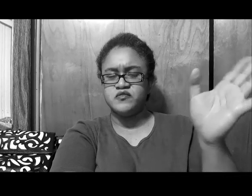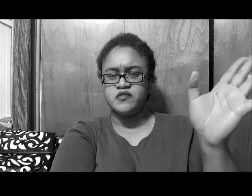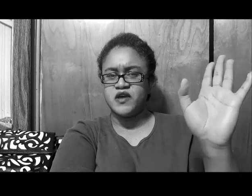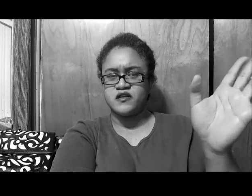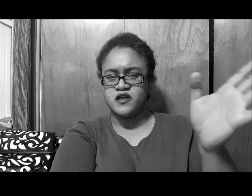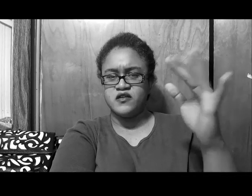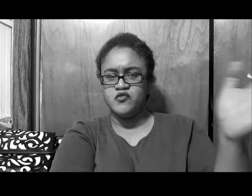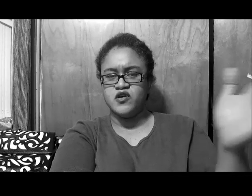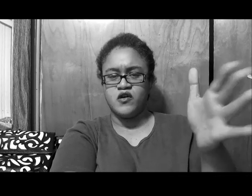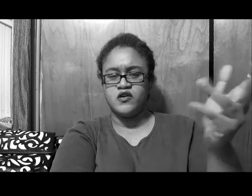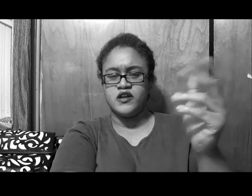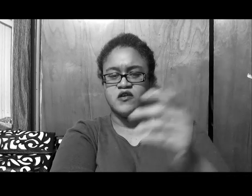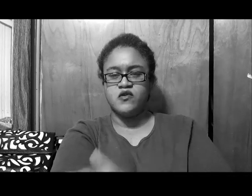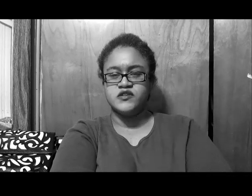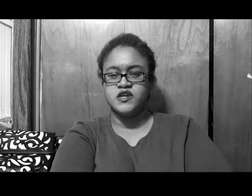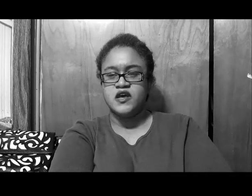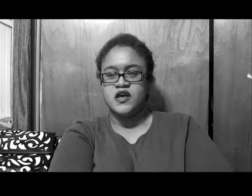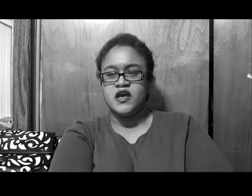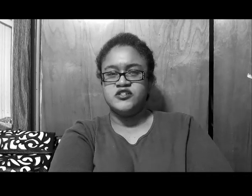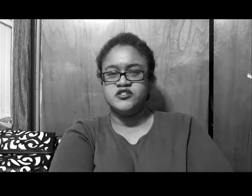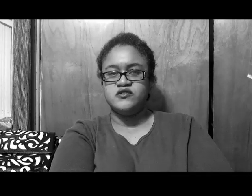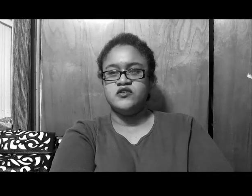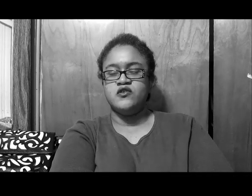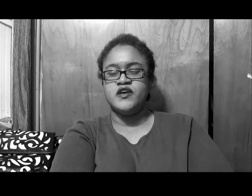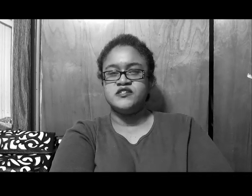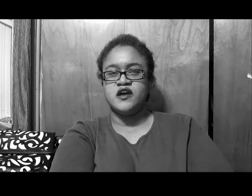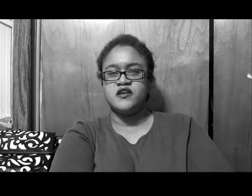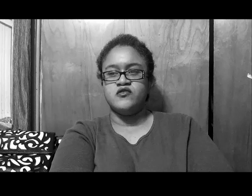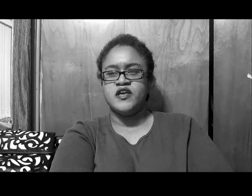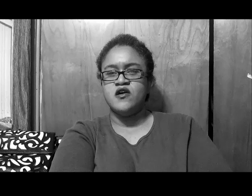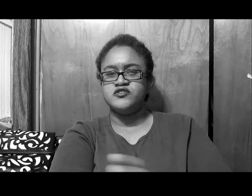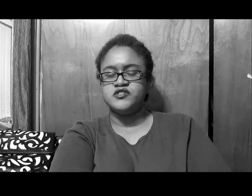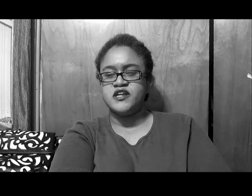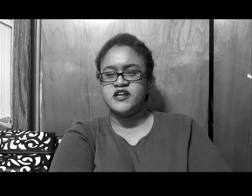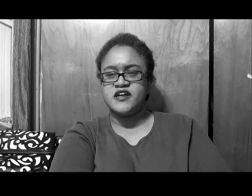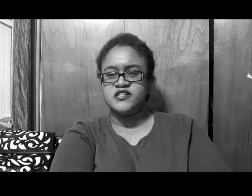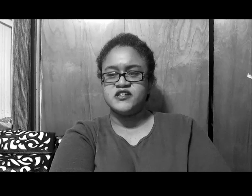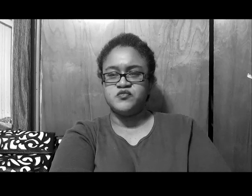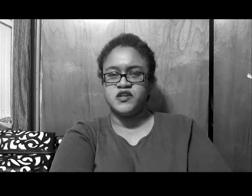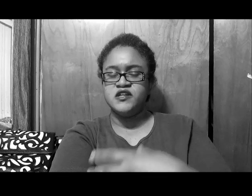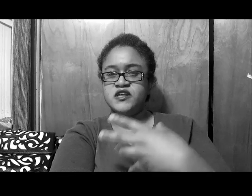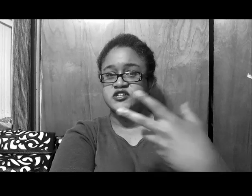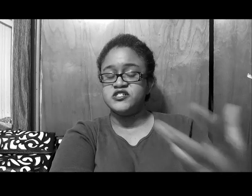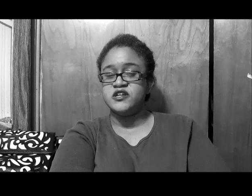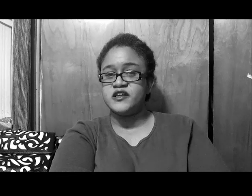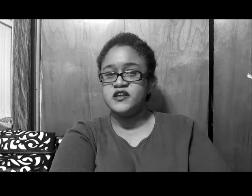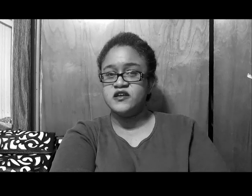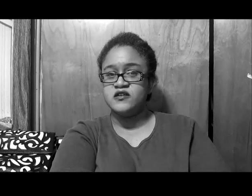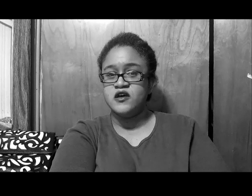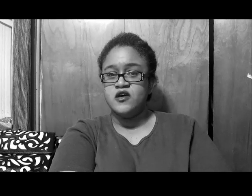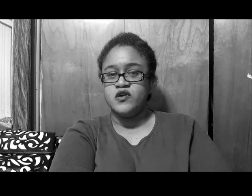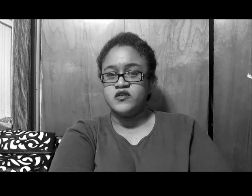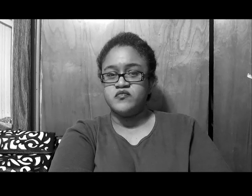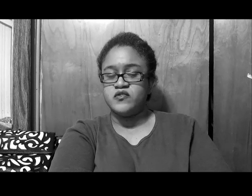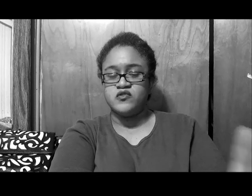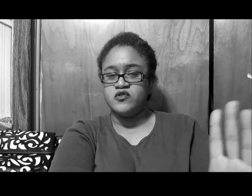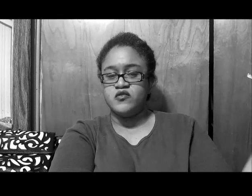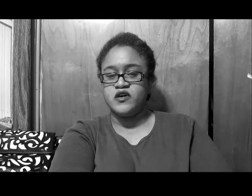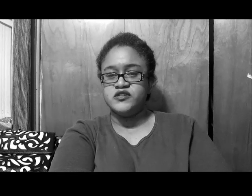something back again, and we already know how that was, and she, you know, he's like, you know, he also said he had to text, but he didn't, just like Kenya, with the, you know, the other